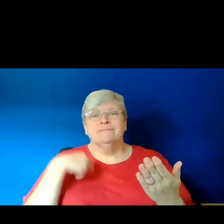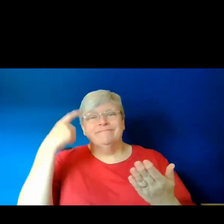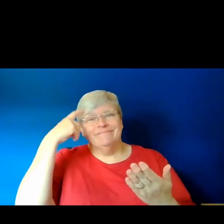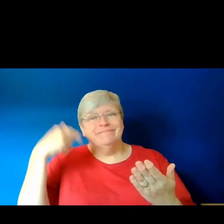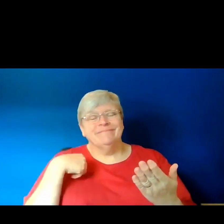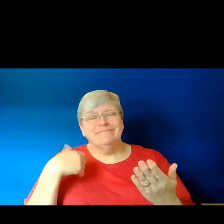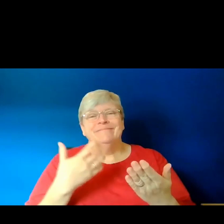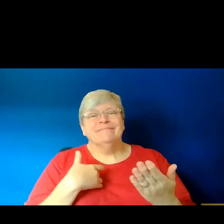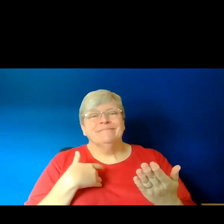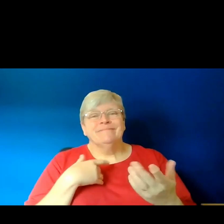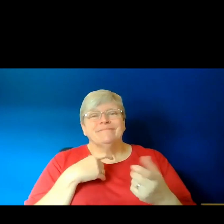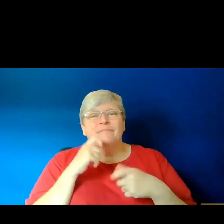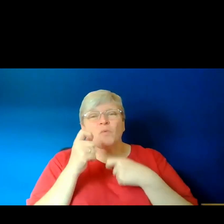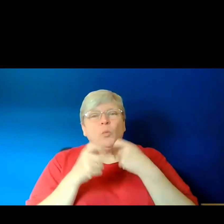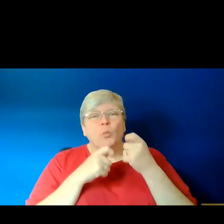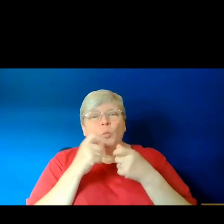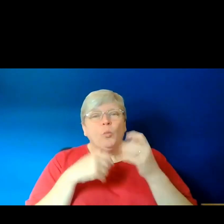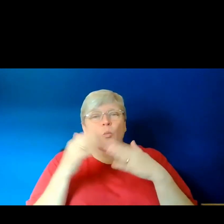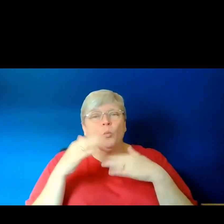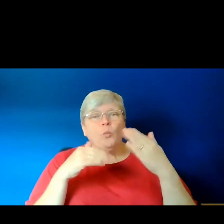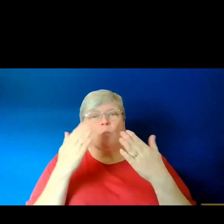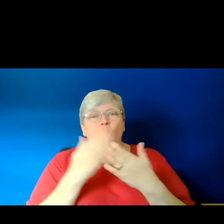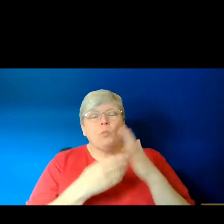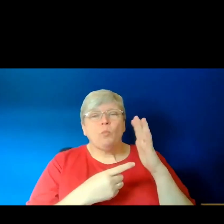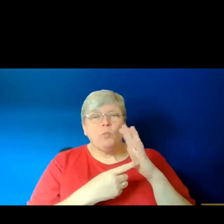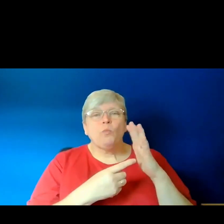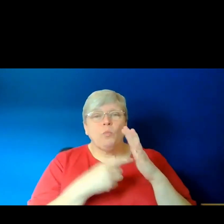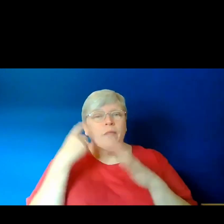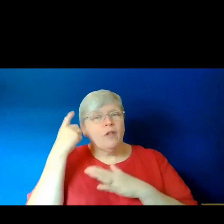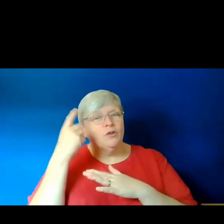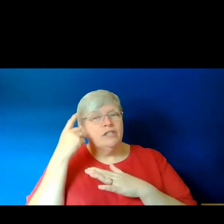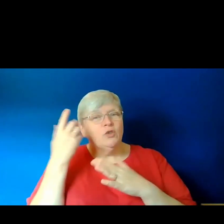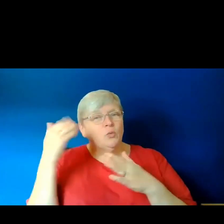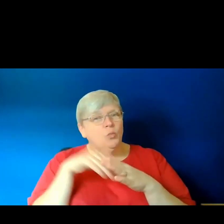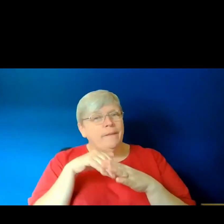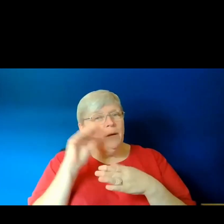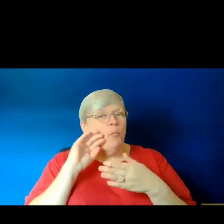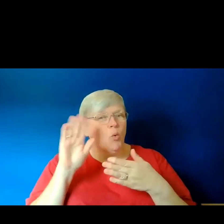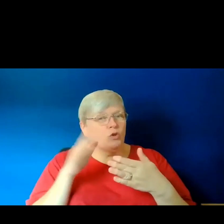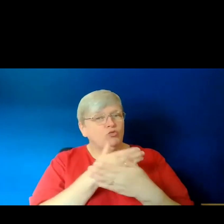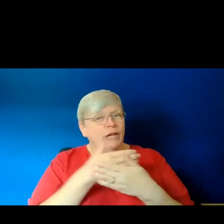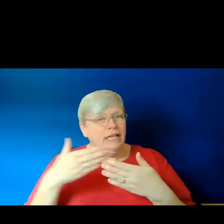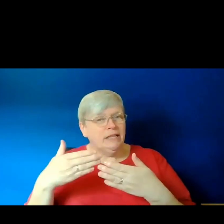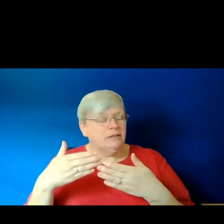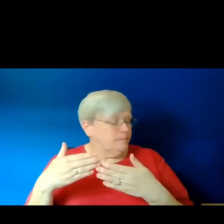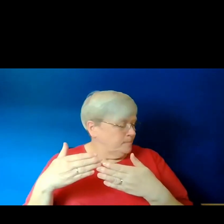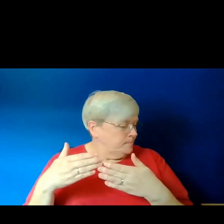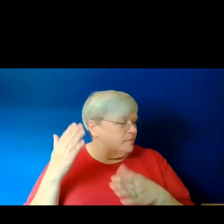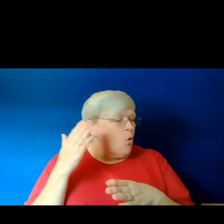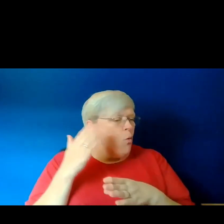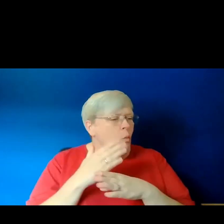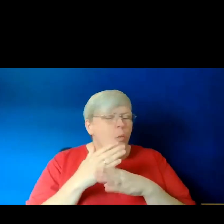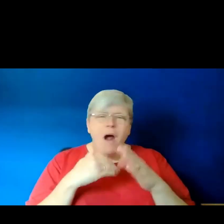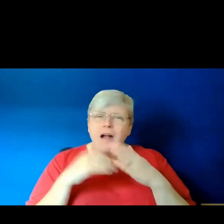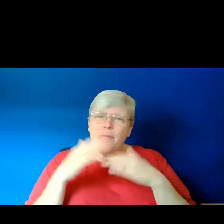world building is an important consideration in poetry. So world building might be more